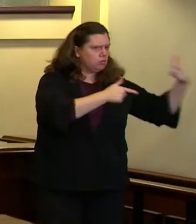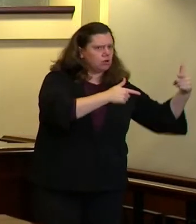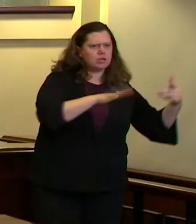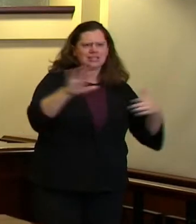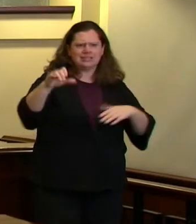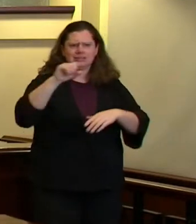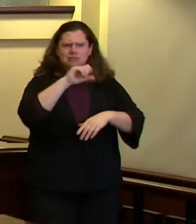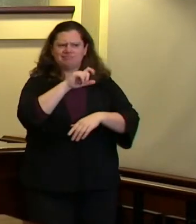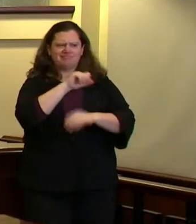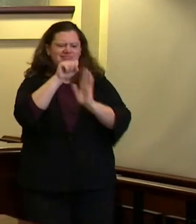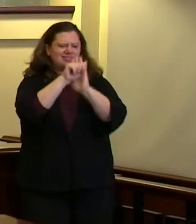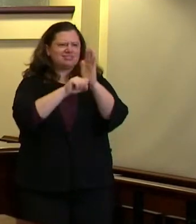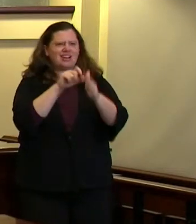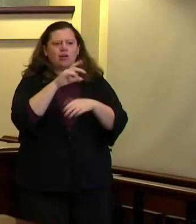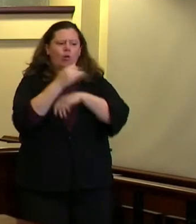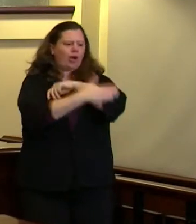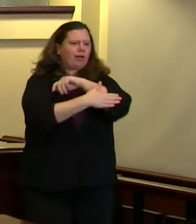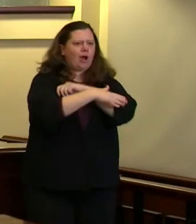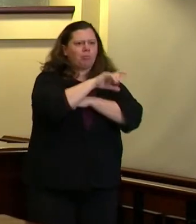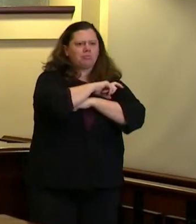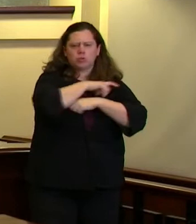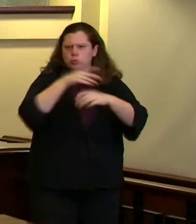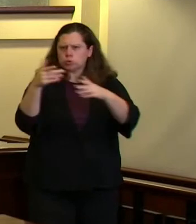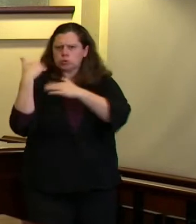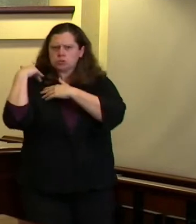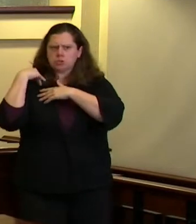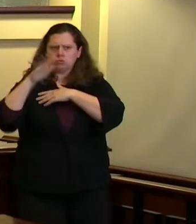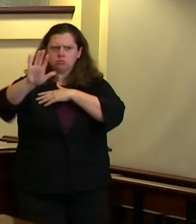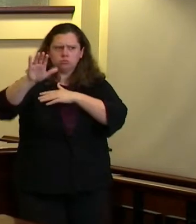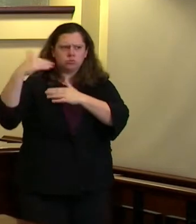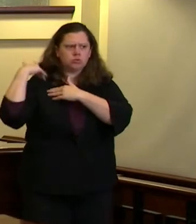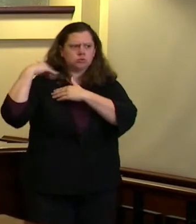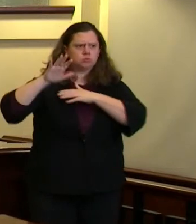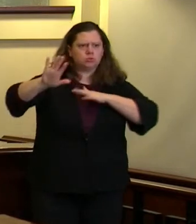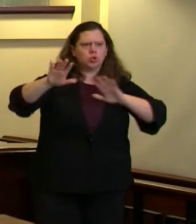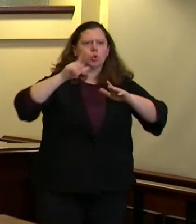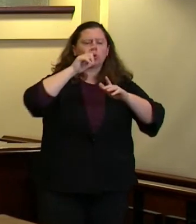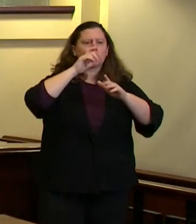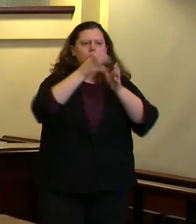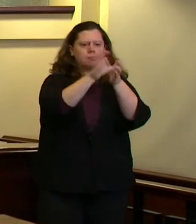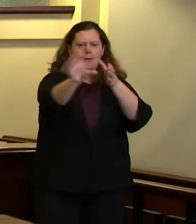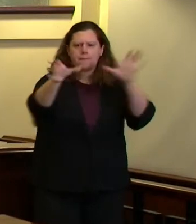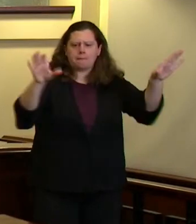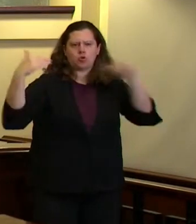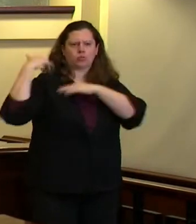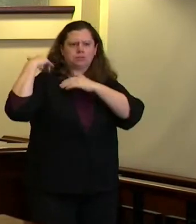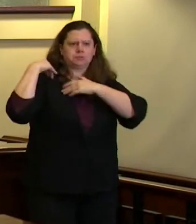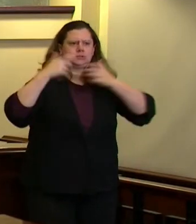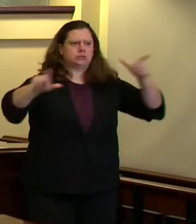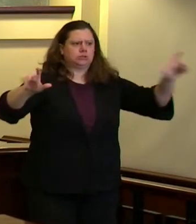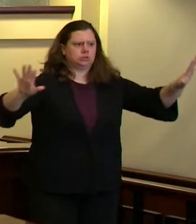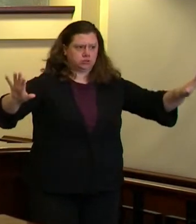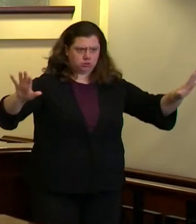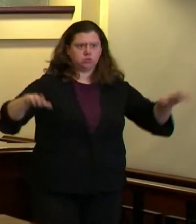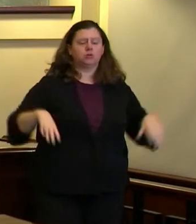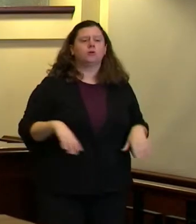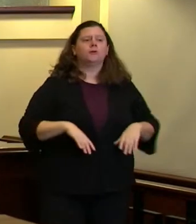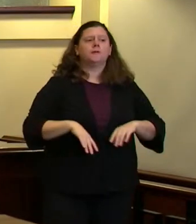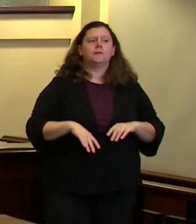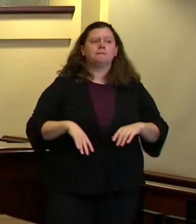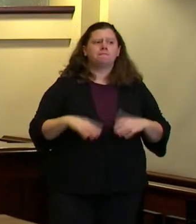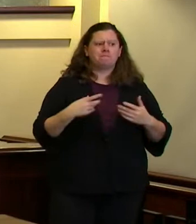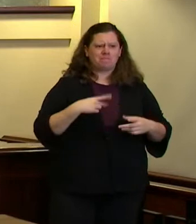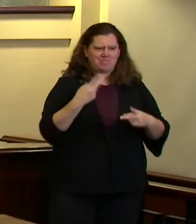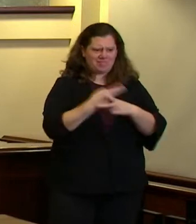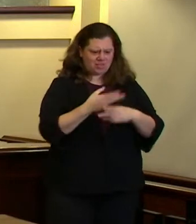local law enforcement questions about indemnification are on the table and questions about economic reimbursement